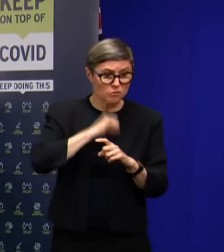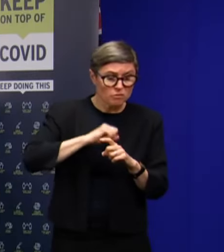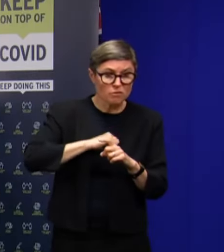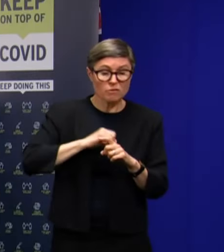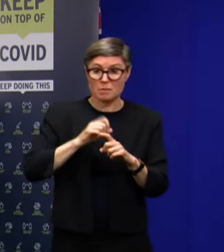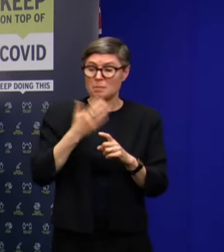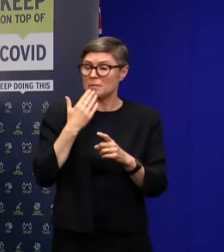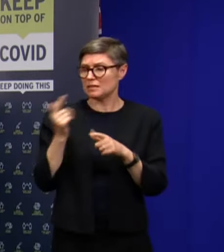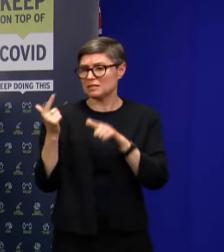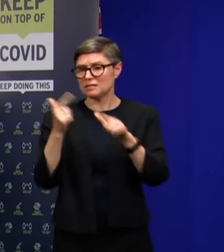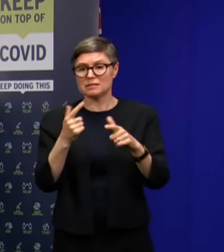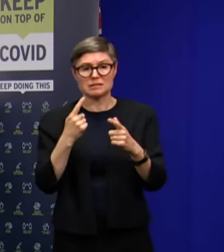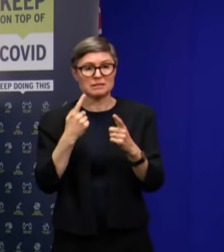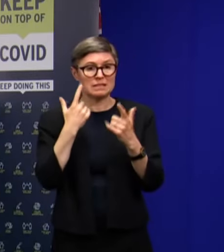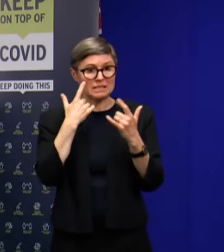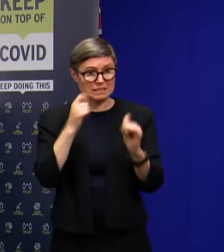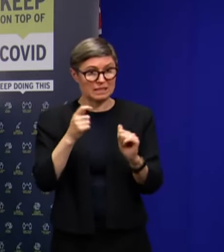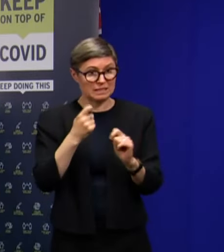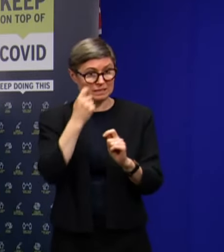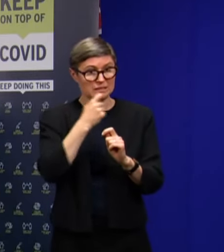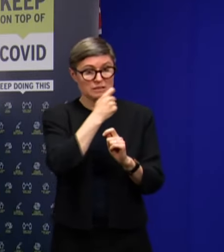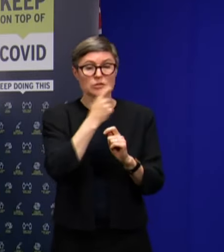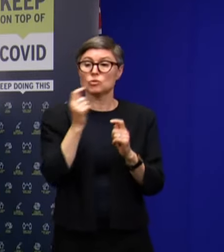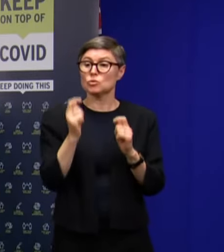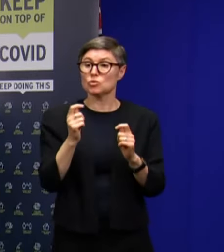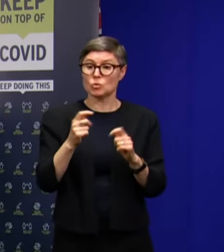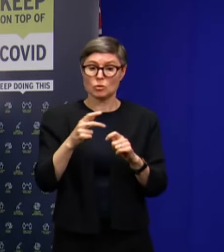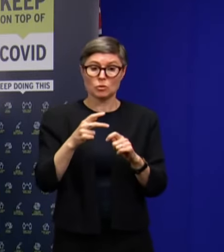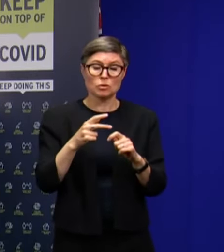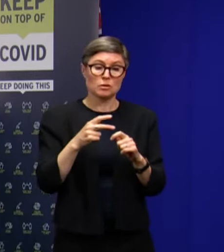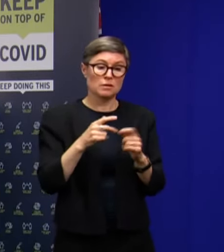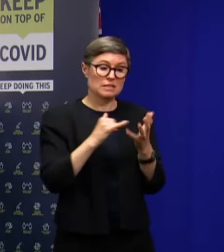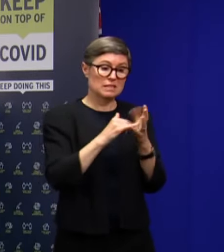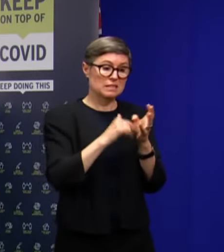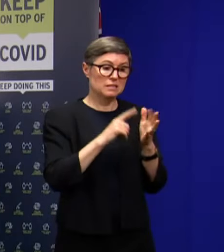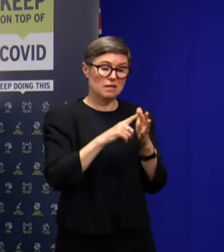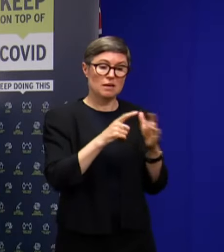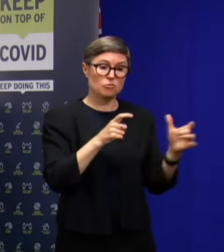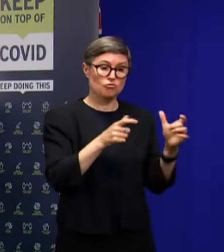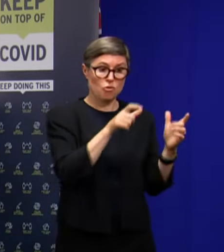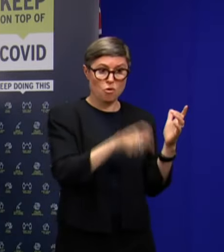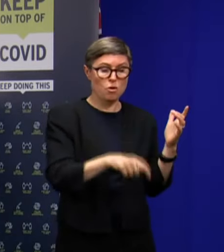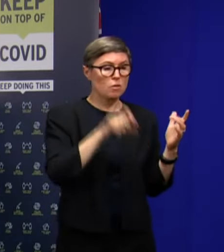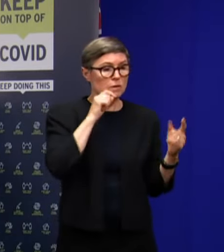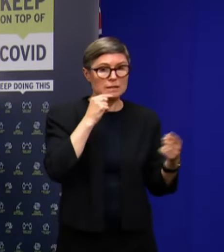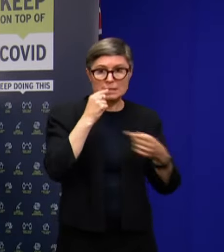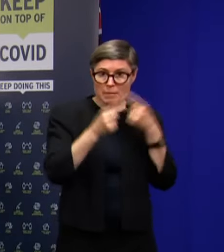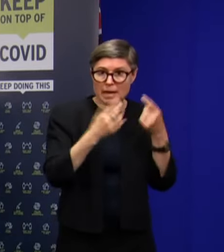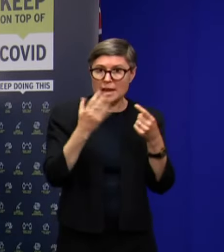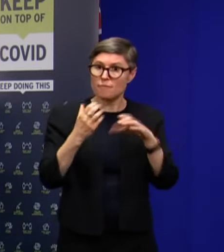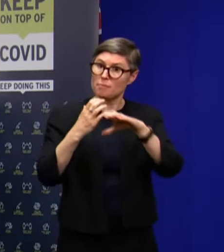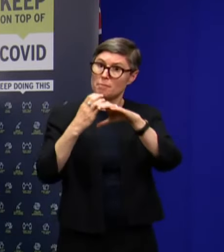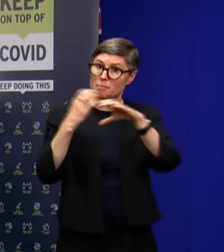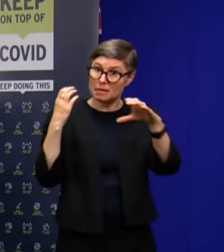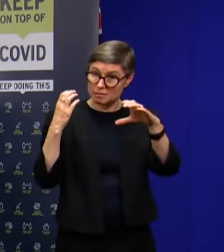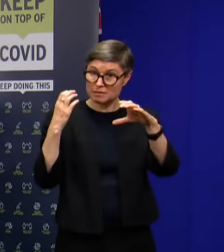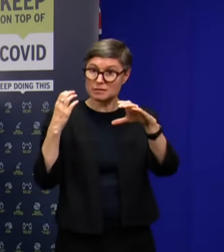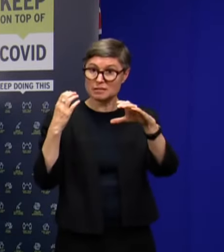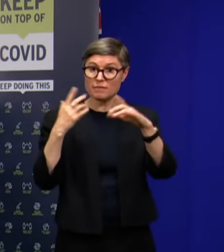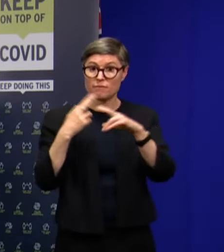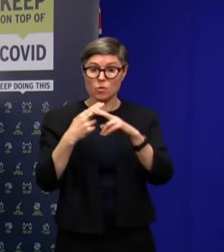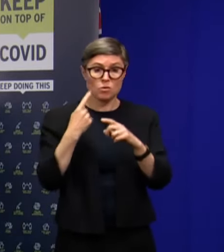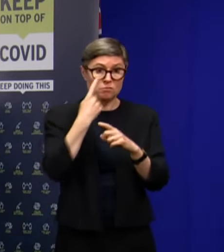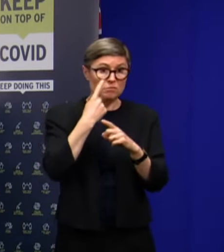The health commander will shortly explain that there will be a testing bus located in,